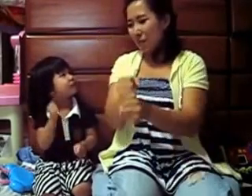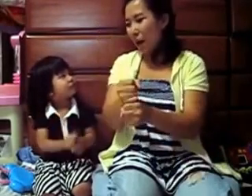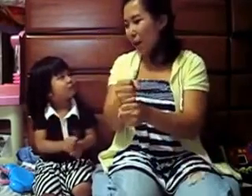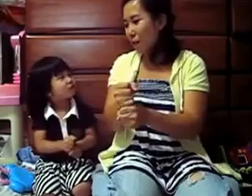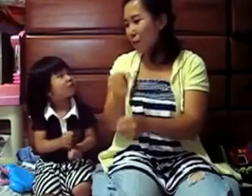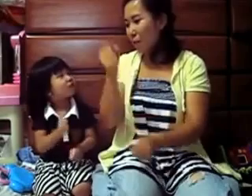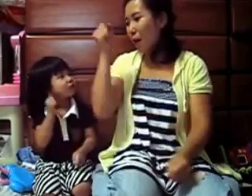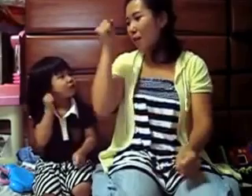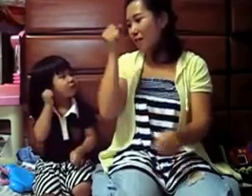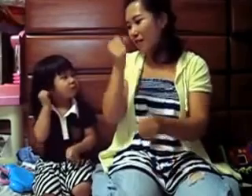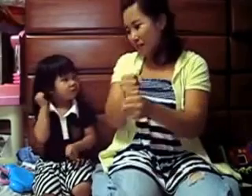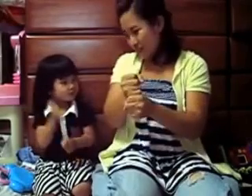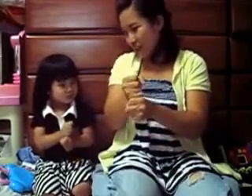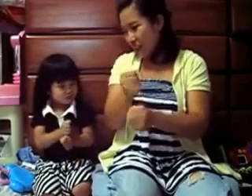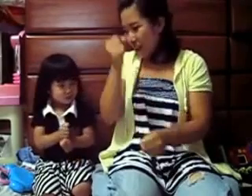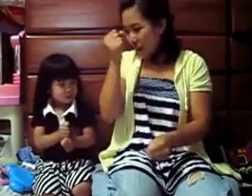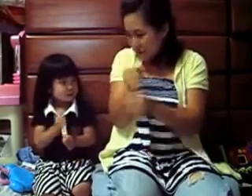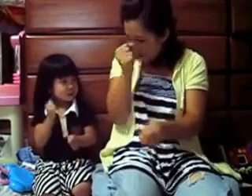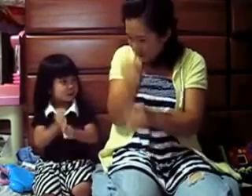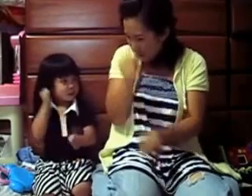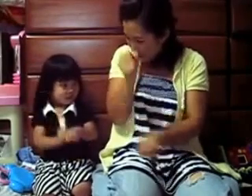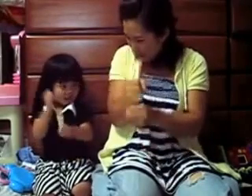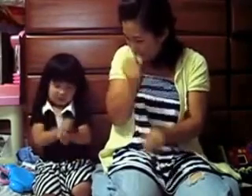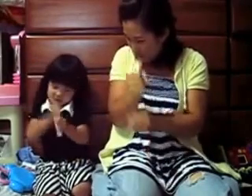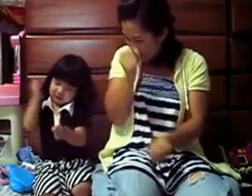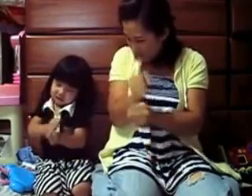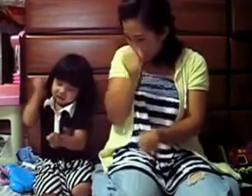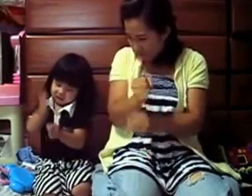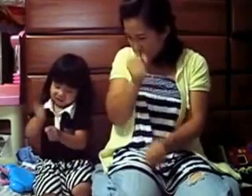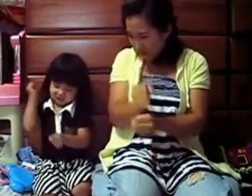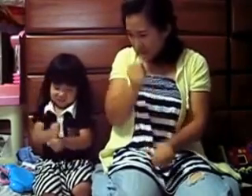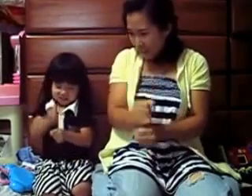you can. Pound, pound, pound, this is good for you as you can.